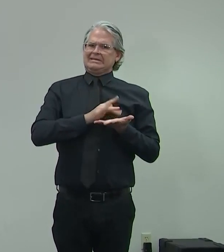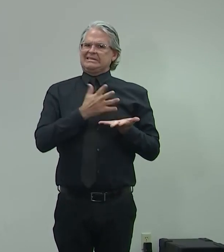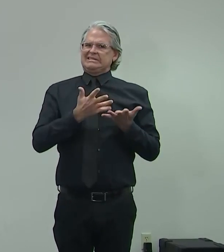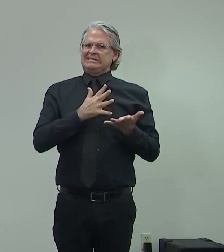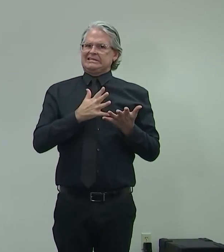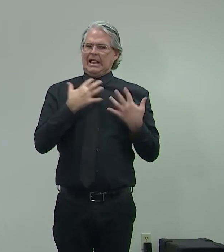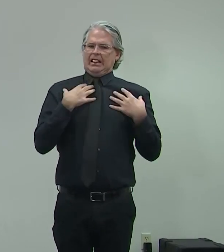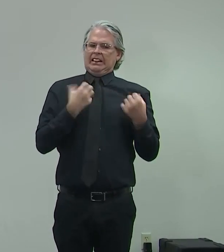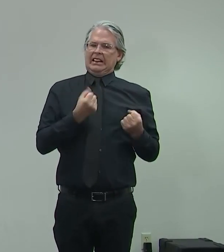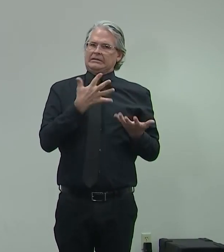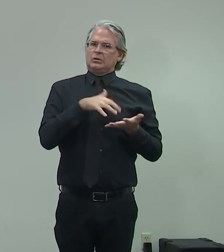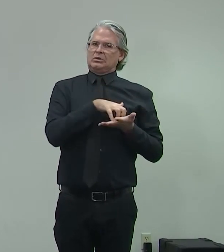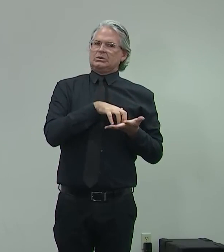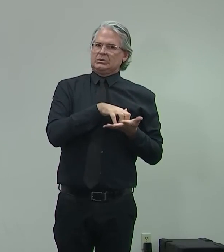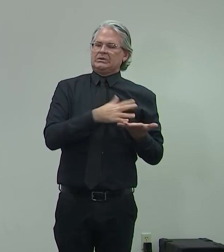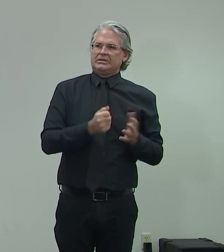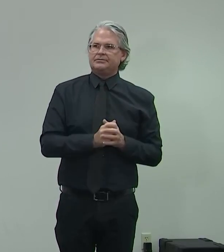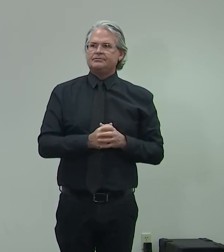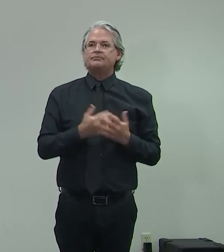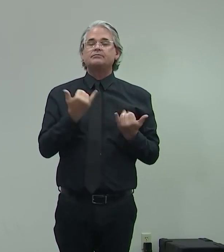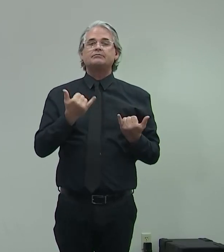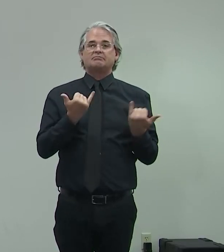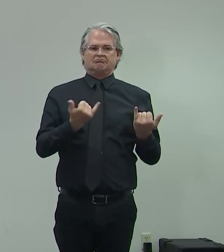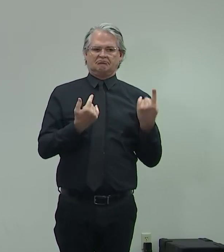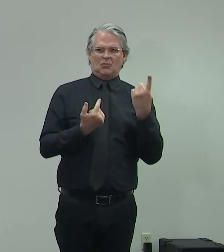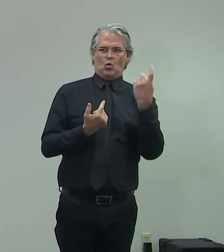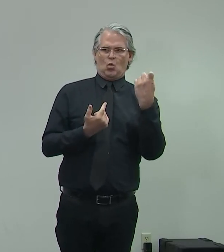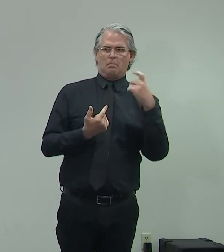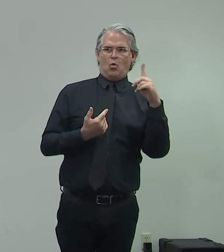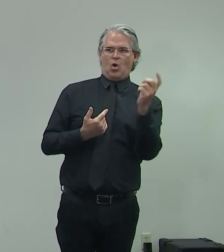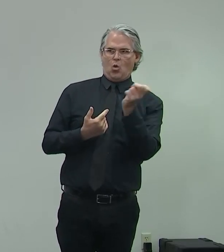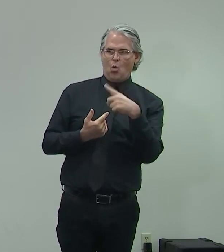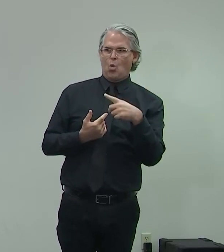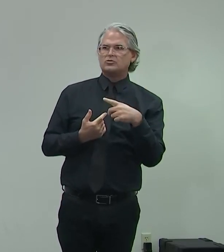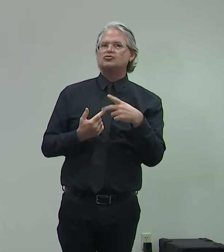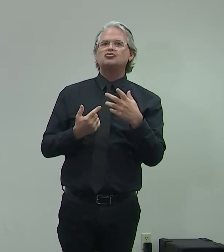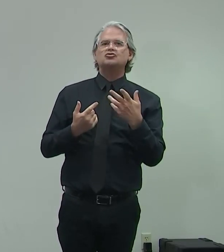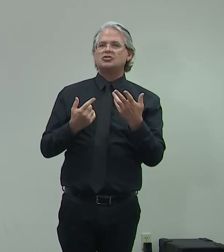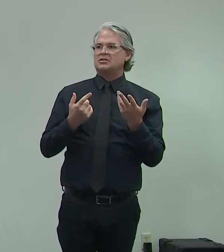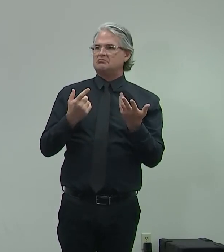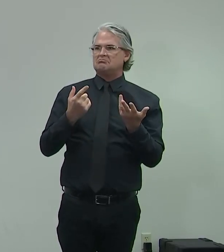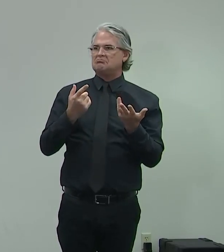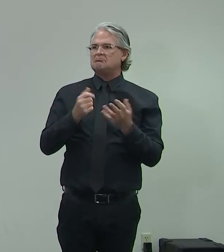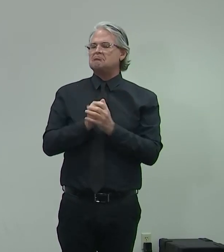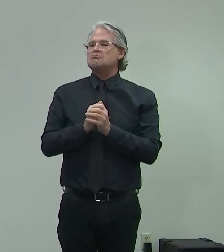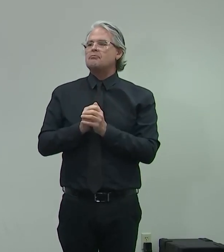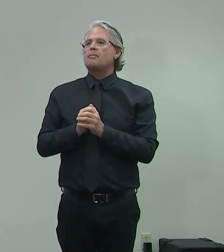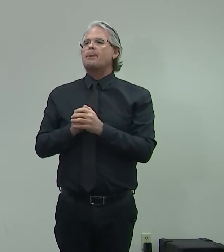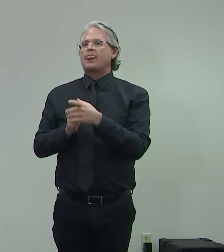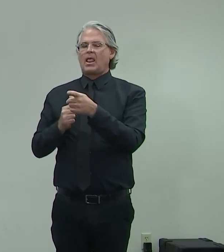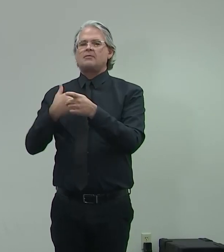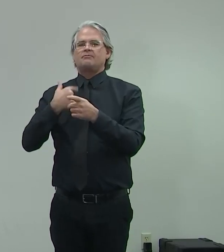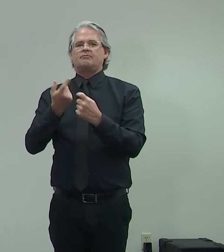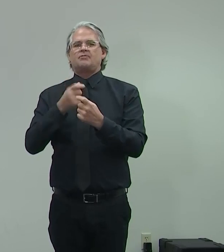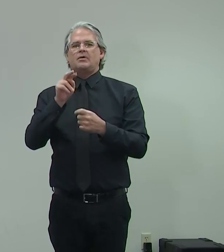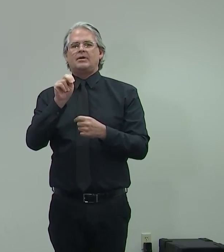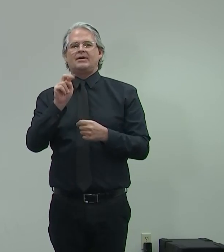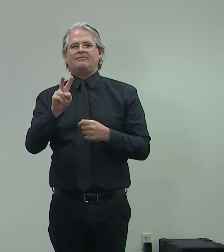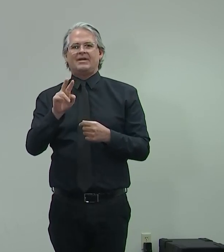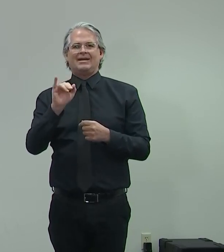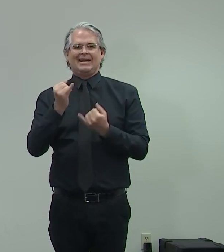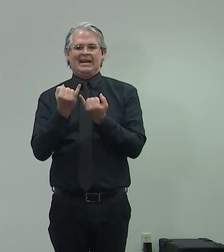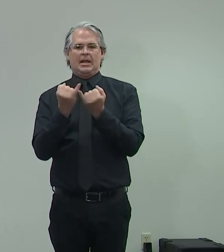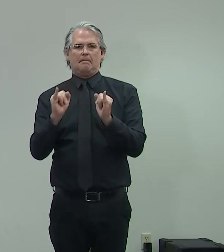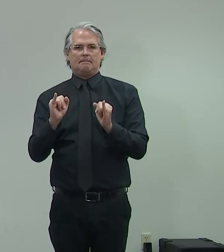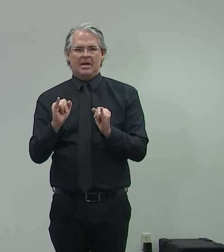Jacob, and then we'll take a wrap and follow up with any other questions. Thank you, Governor. Jacob Solis, Nevada Independent. I want to ask about colleges